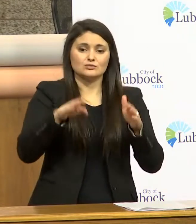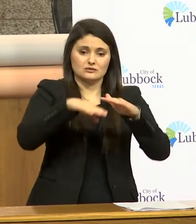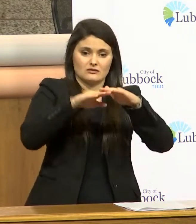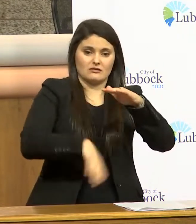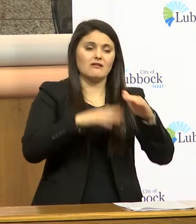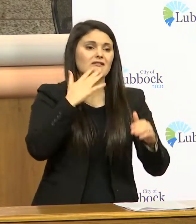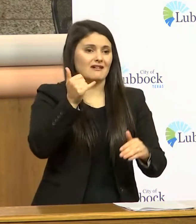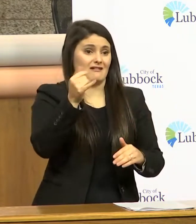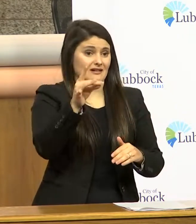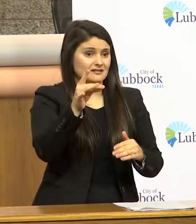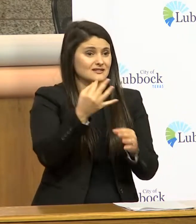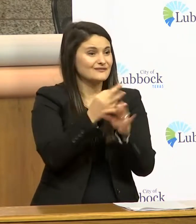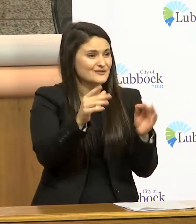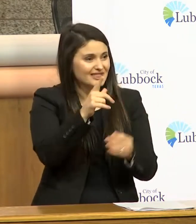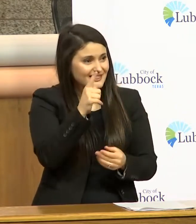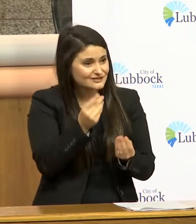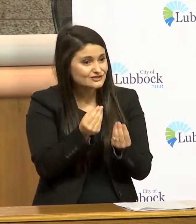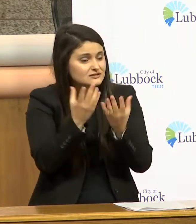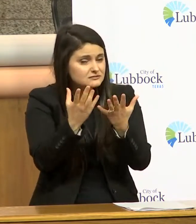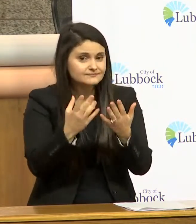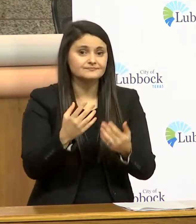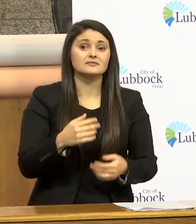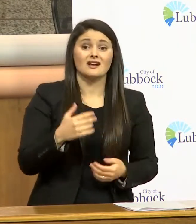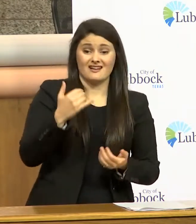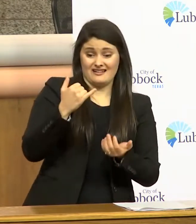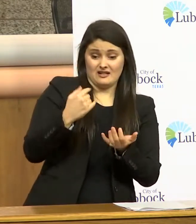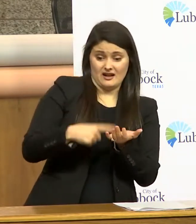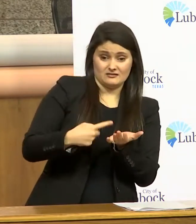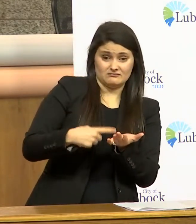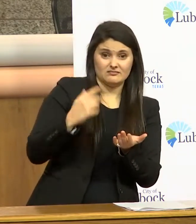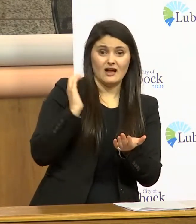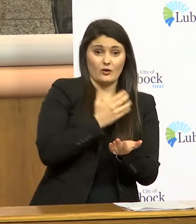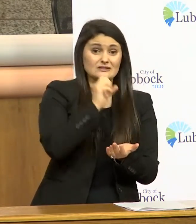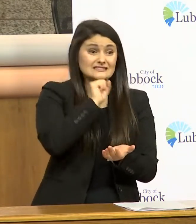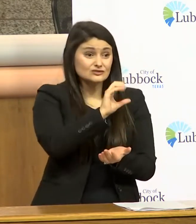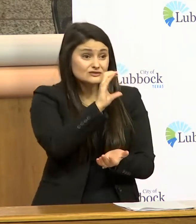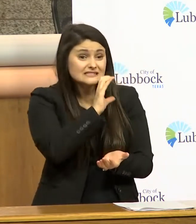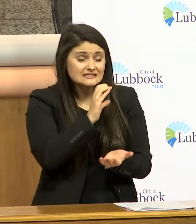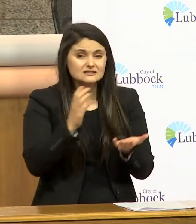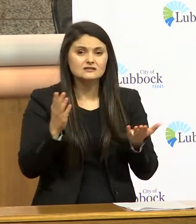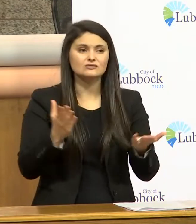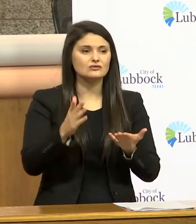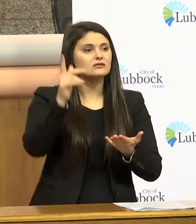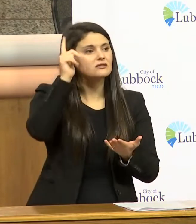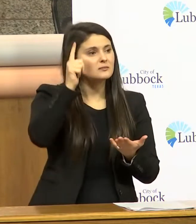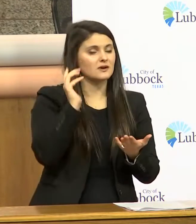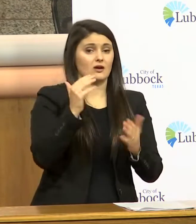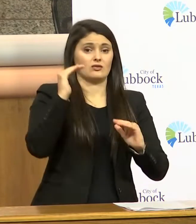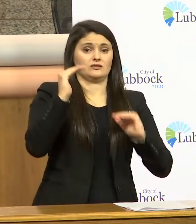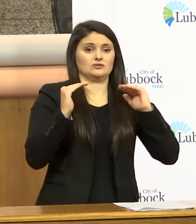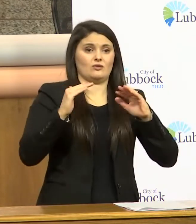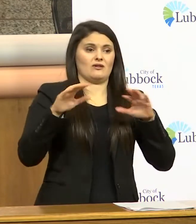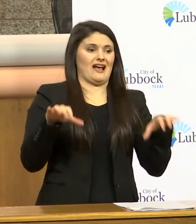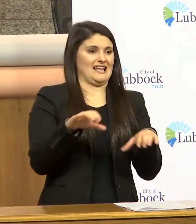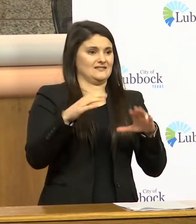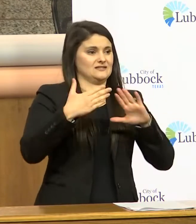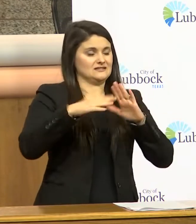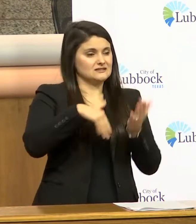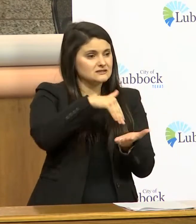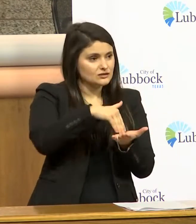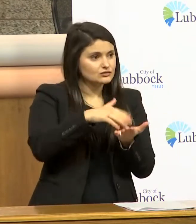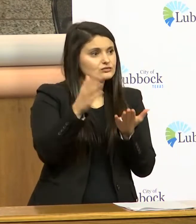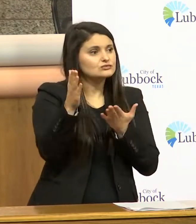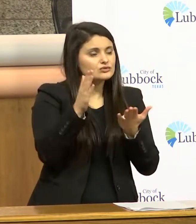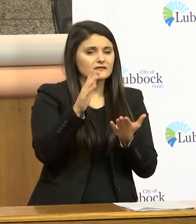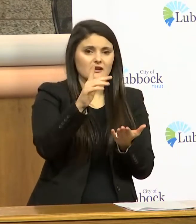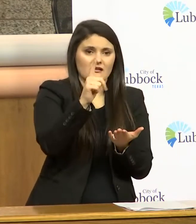age of 18. and finally our seniors we talked a little bit about this last week but in our and our adult activity centers we're serving